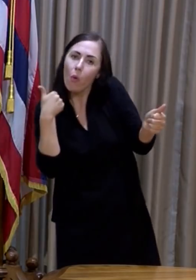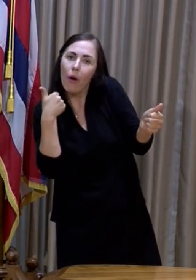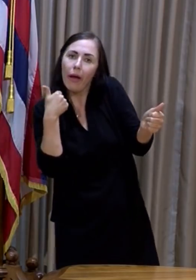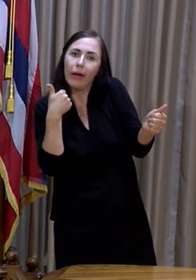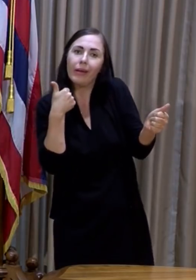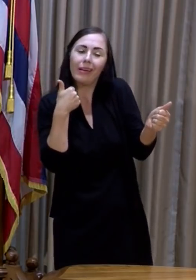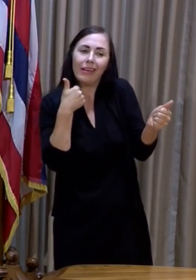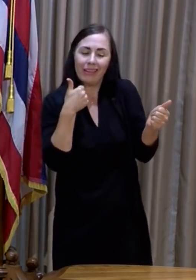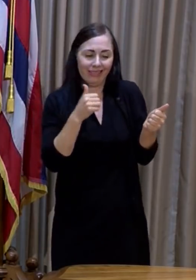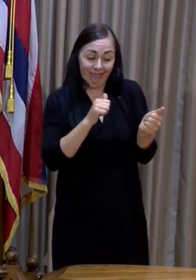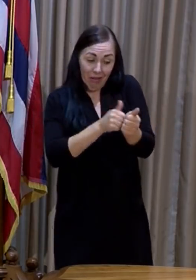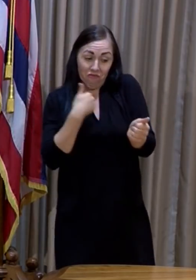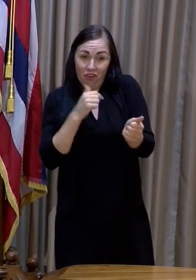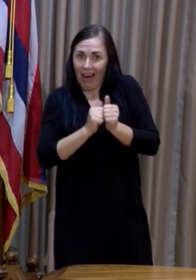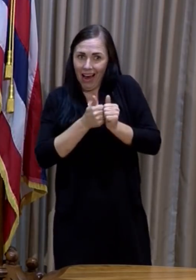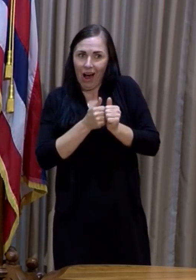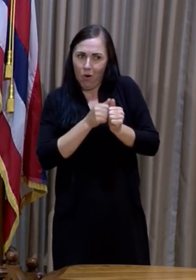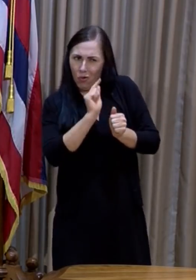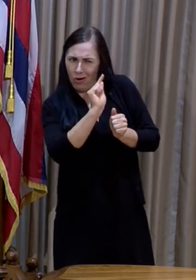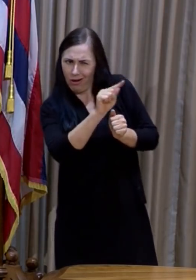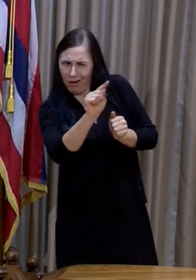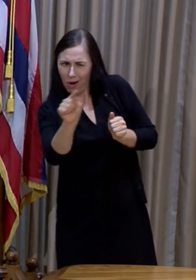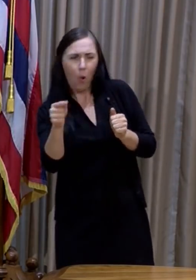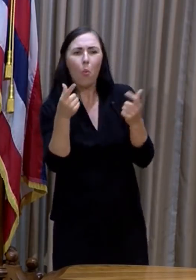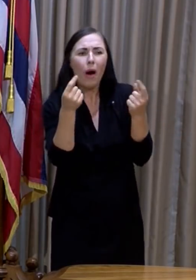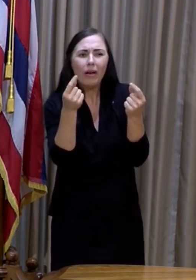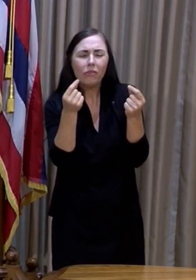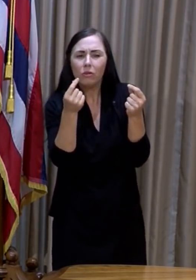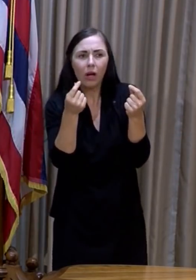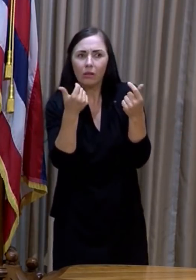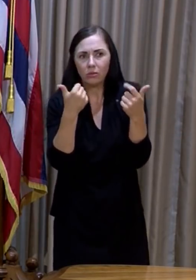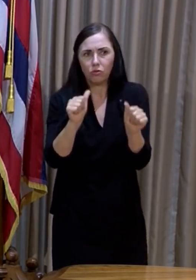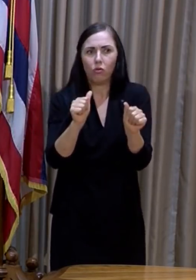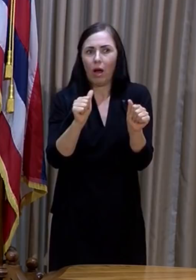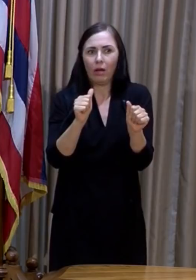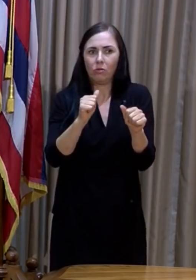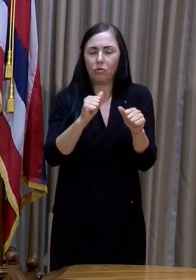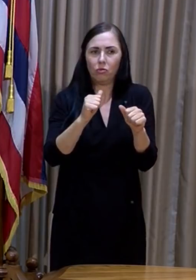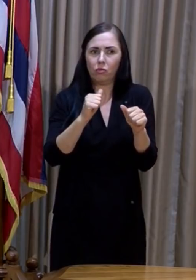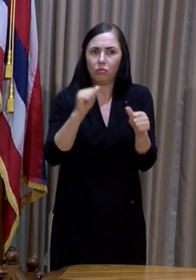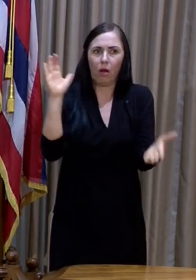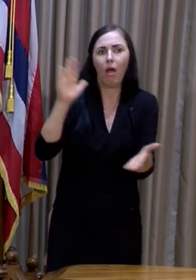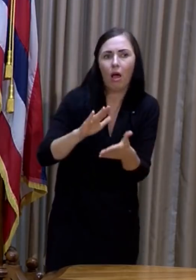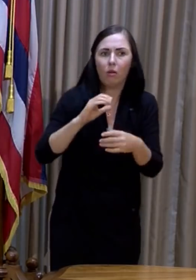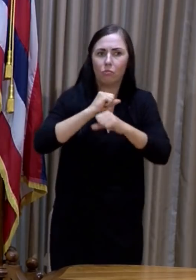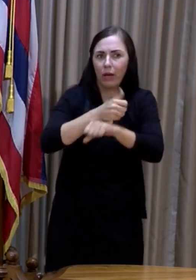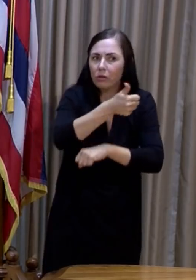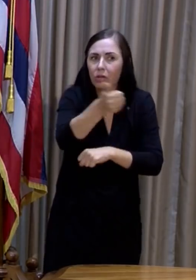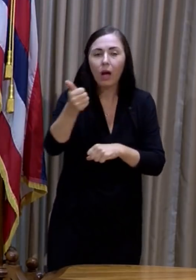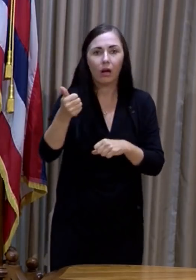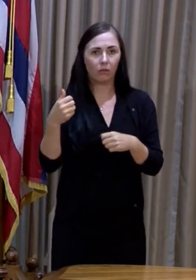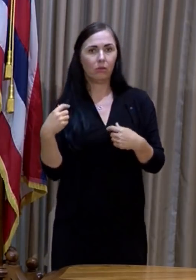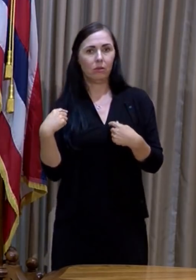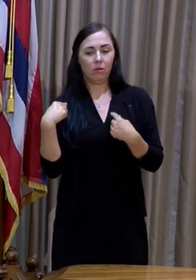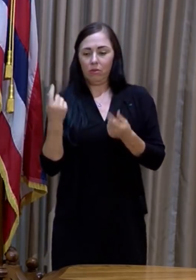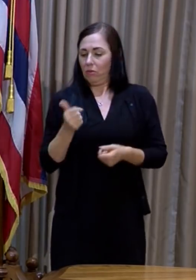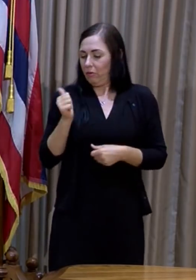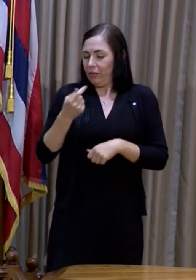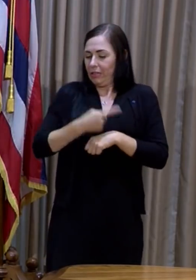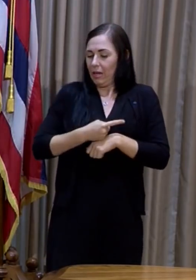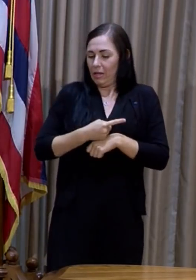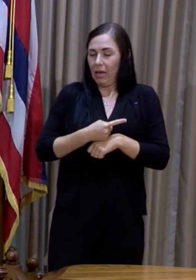back to all of us. You know, what have you done to prepare? You in the past 10 days since we first floated that,